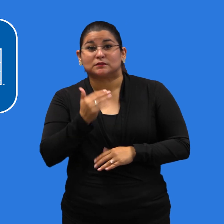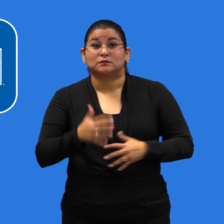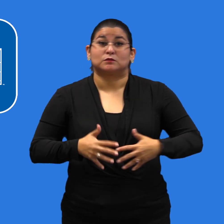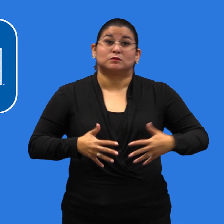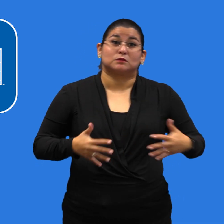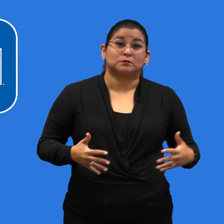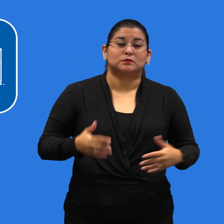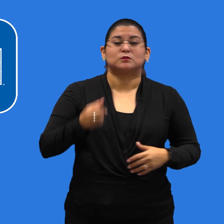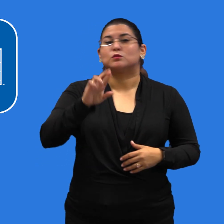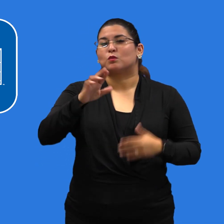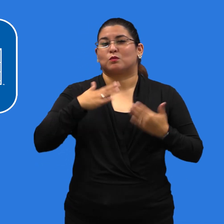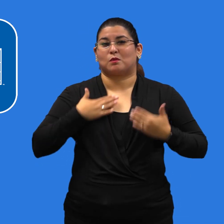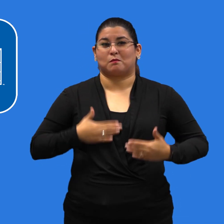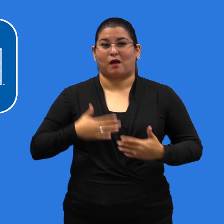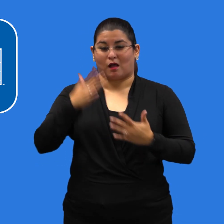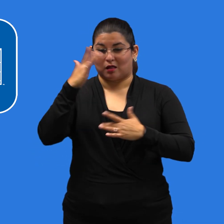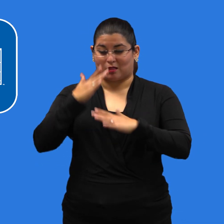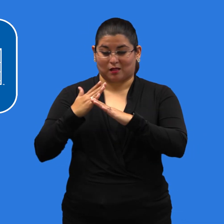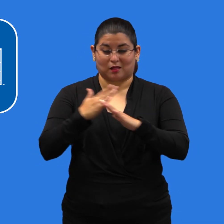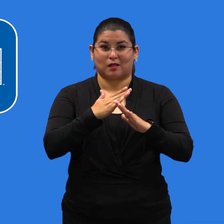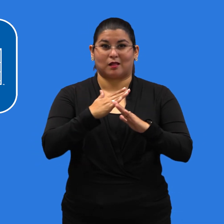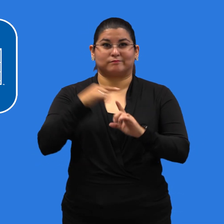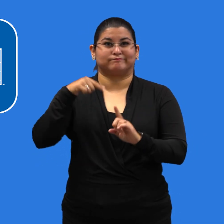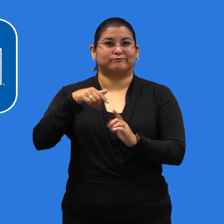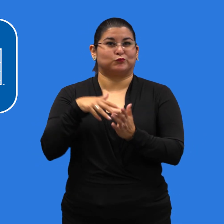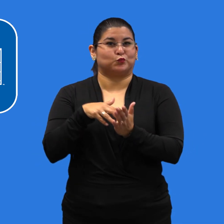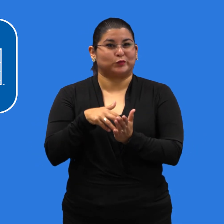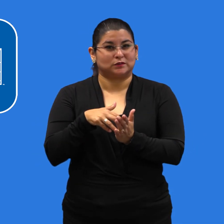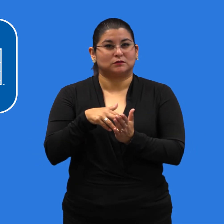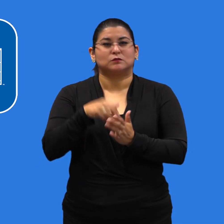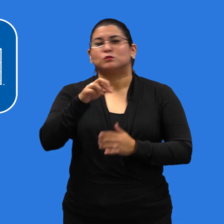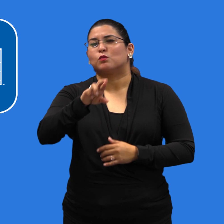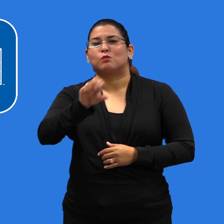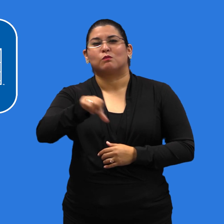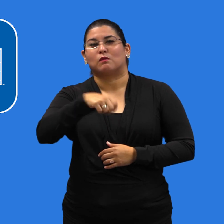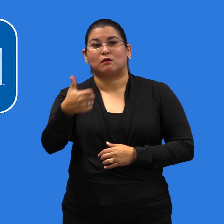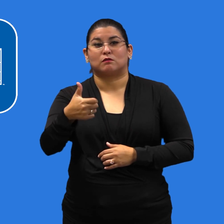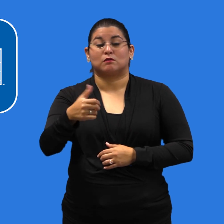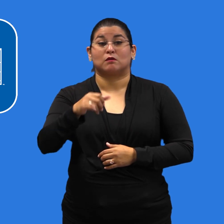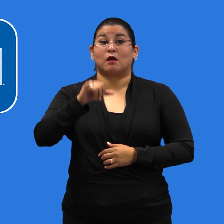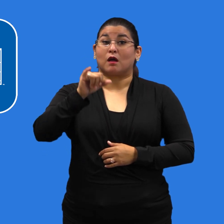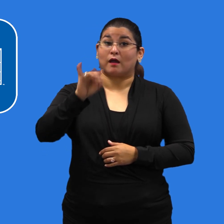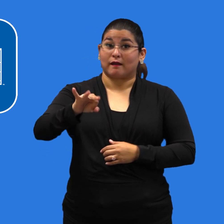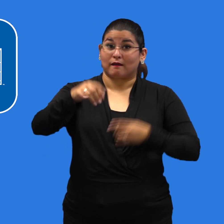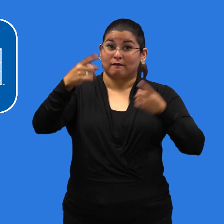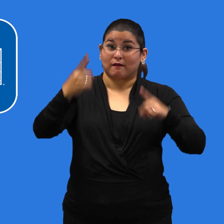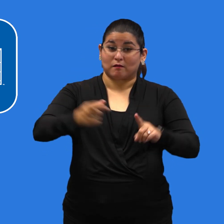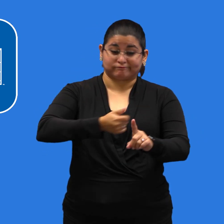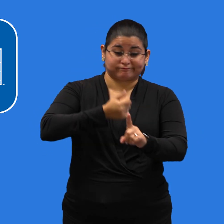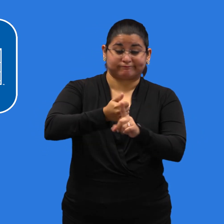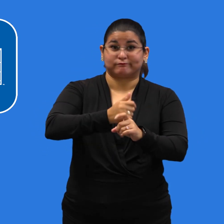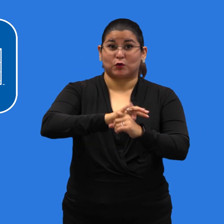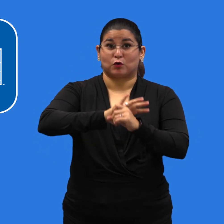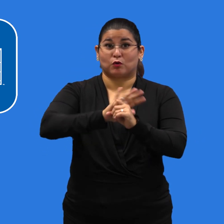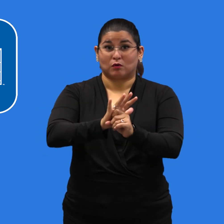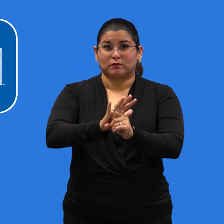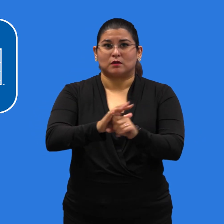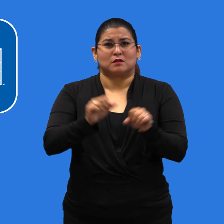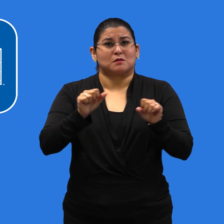obesity, or a weakened immune system as examples, they are more likely to get severely ill from